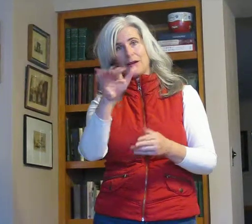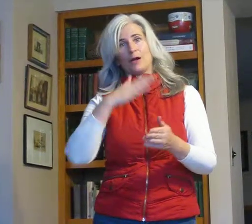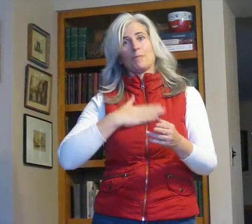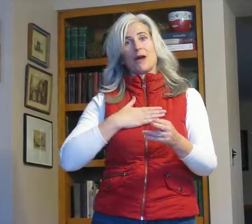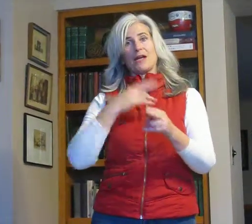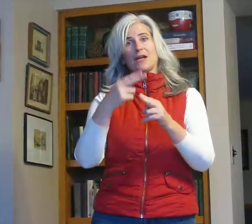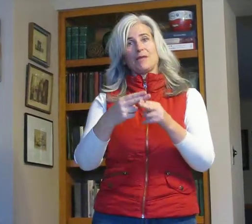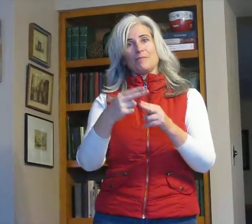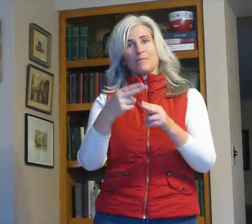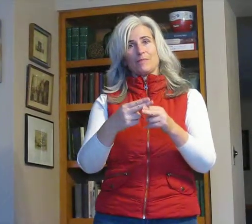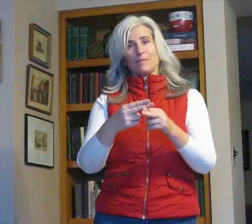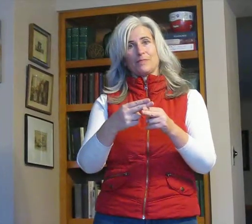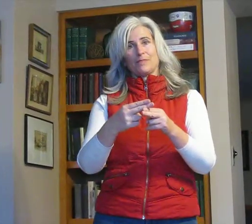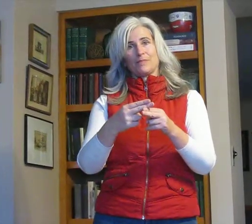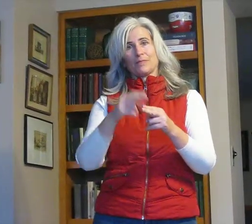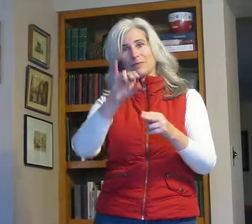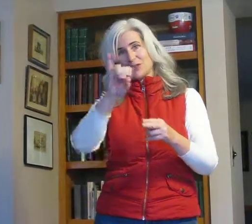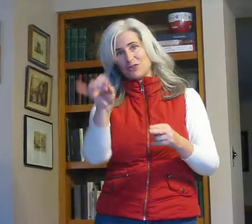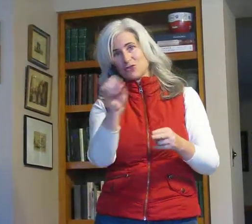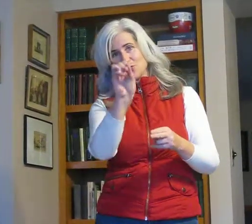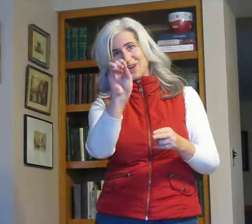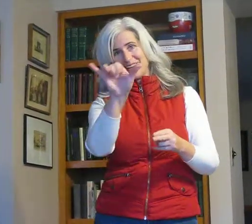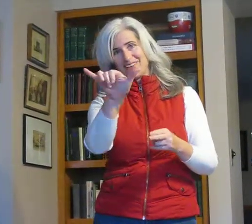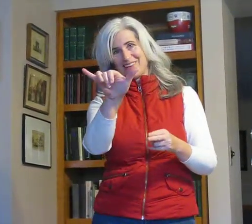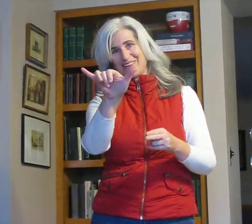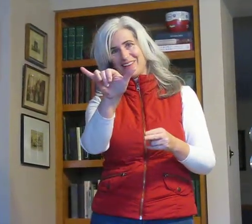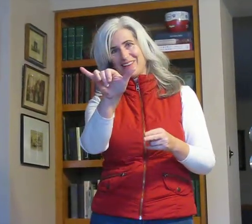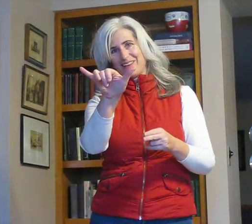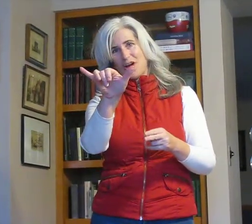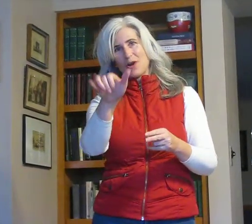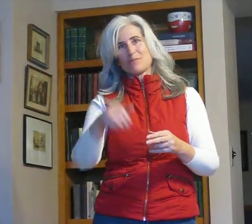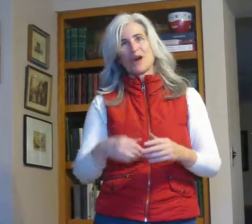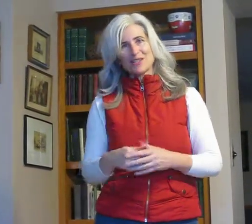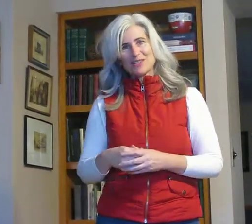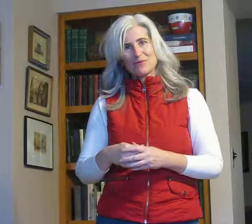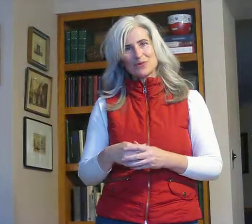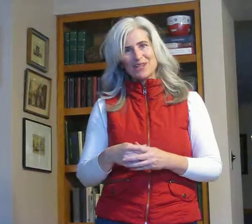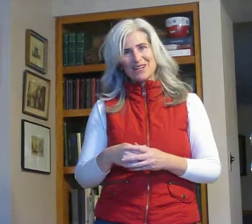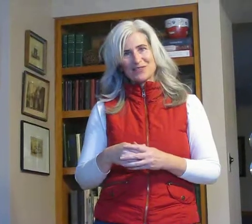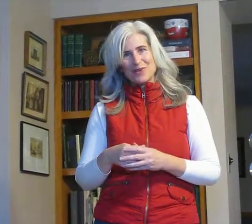My name is Joy. Alright, practice it and we'll see you next week.